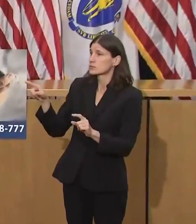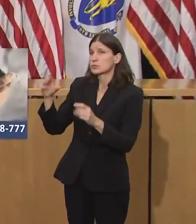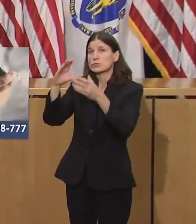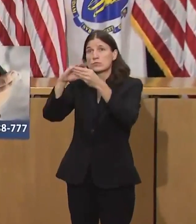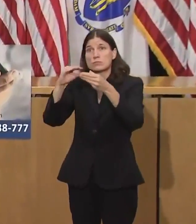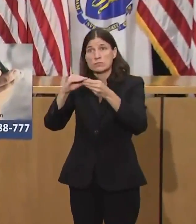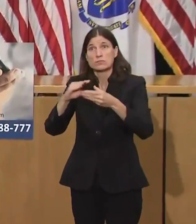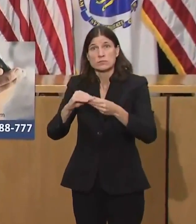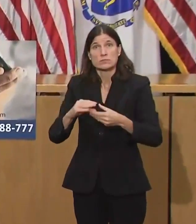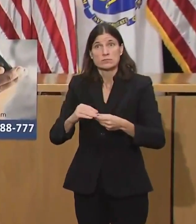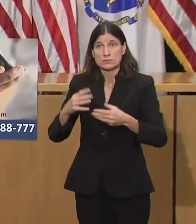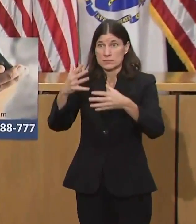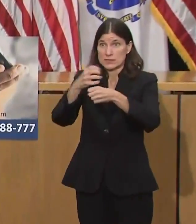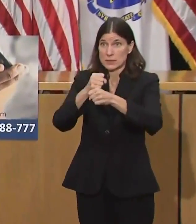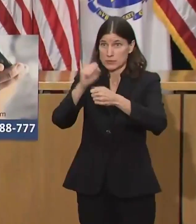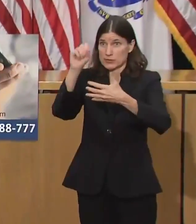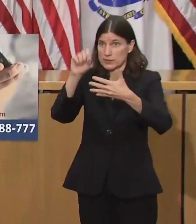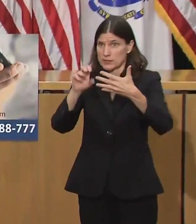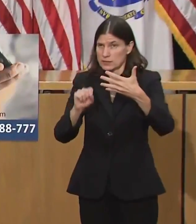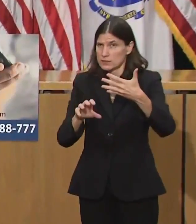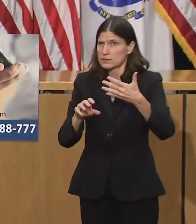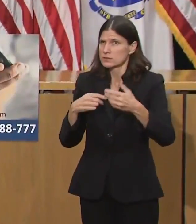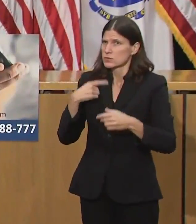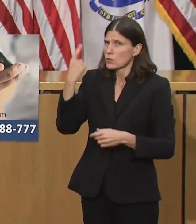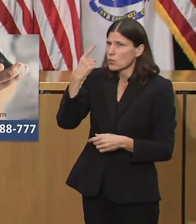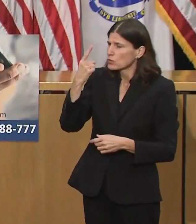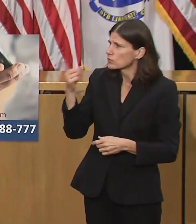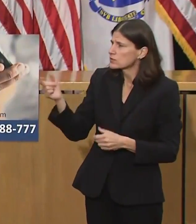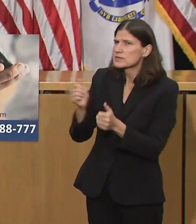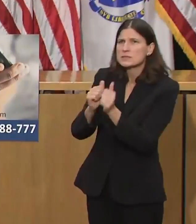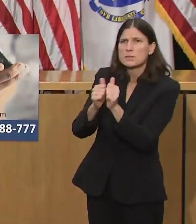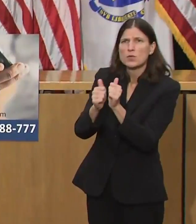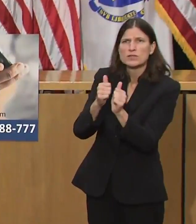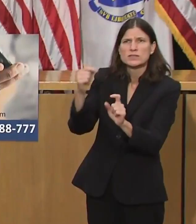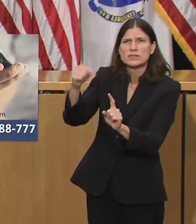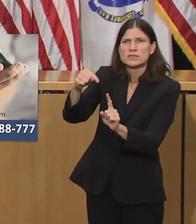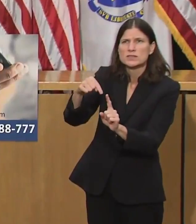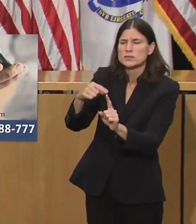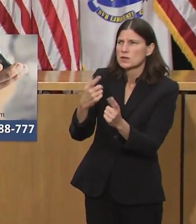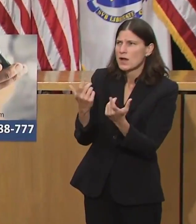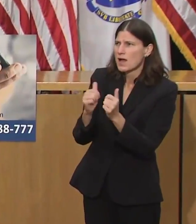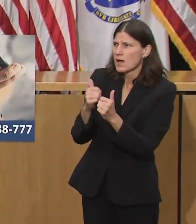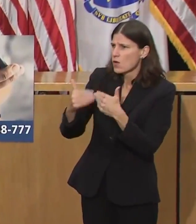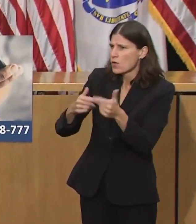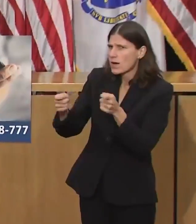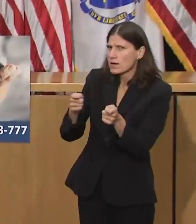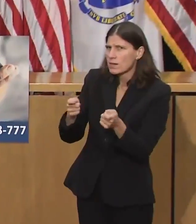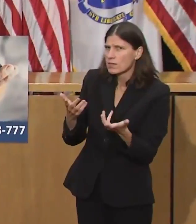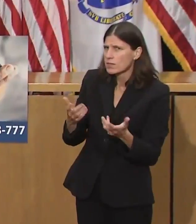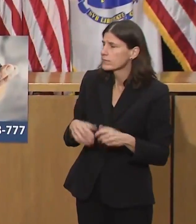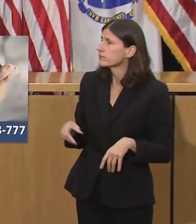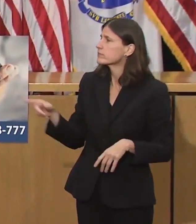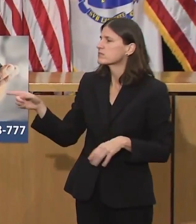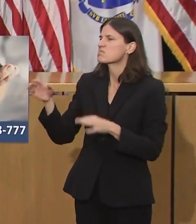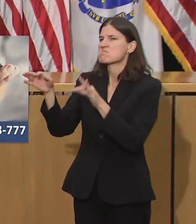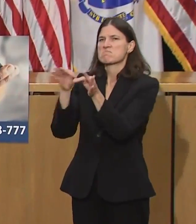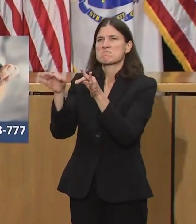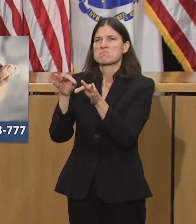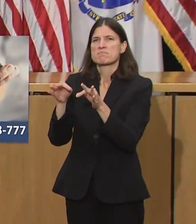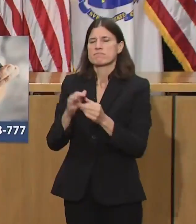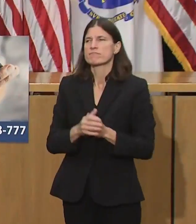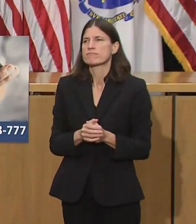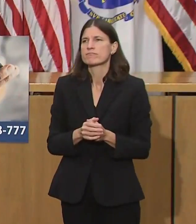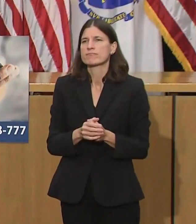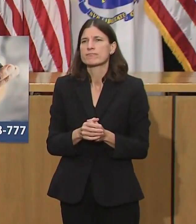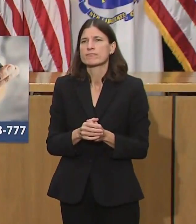As part of the reopening process we do listen to the various stakeholders who